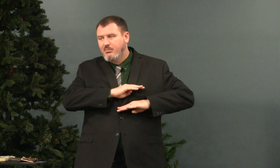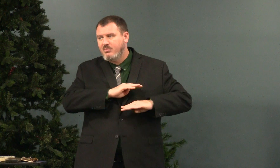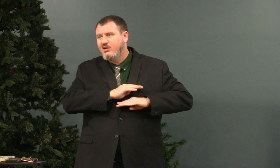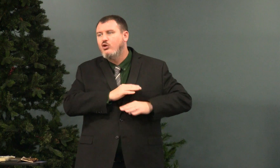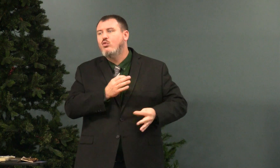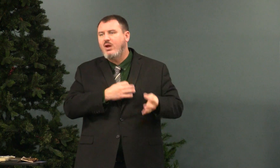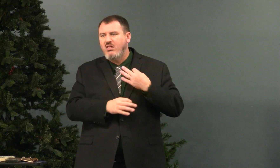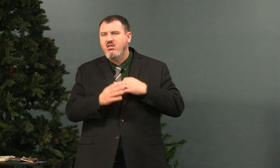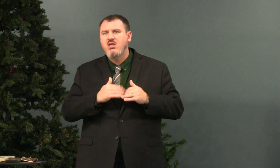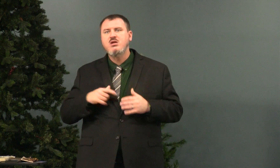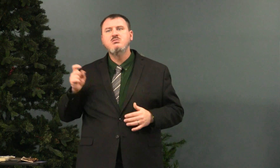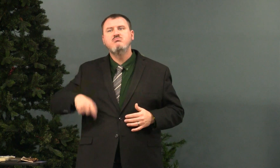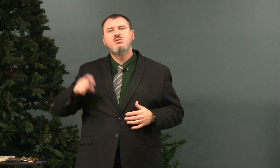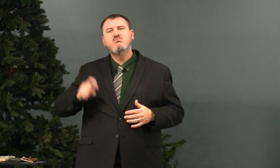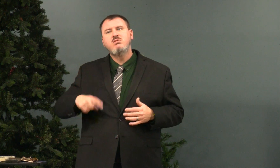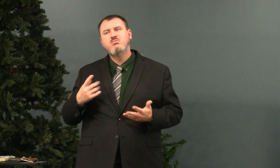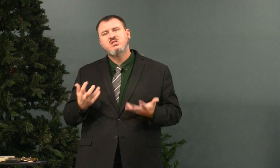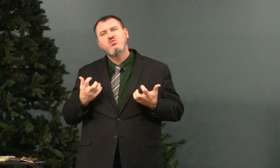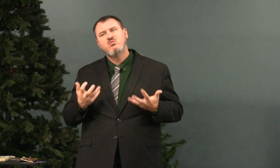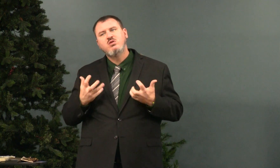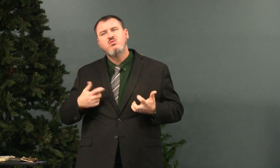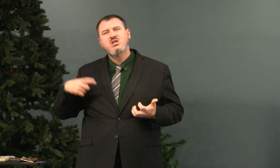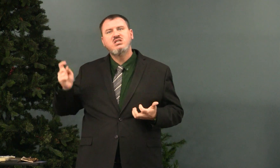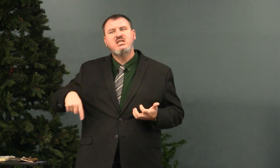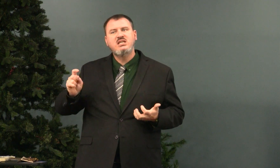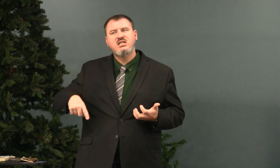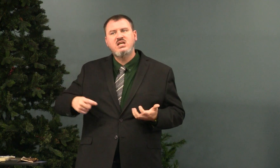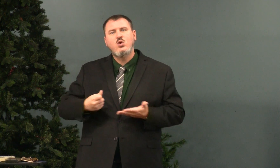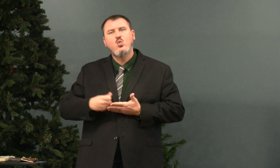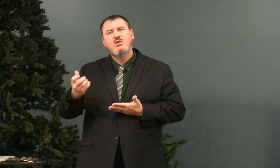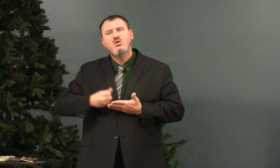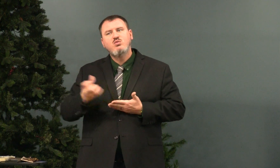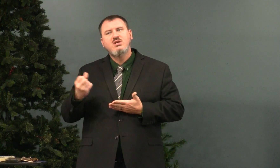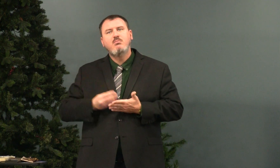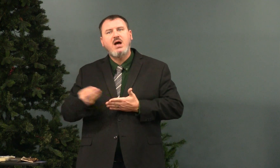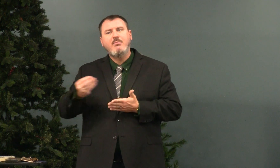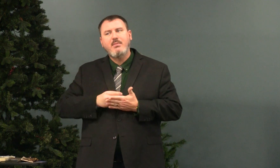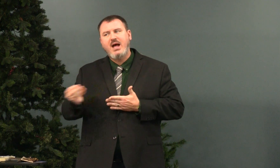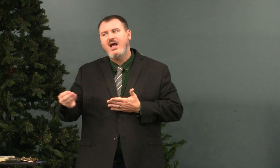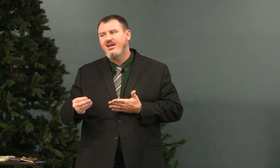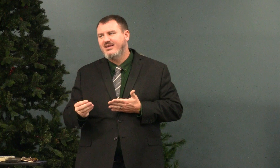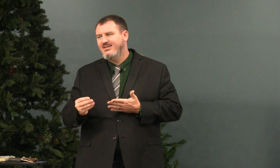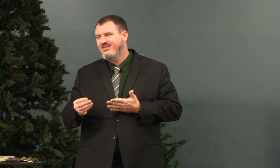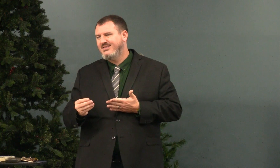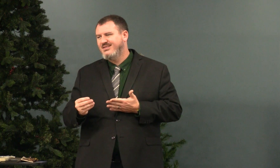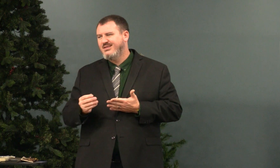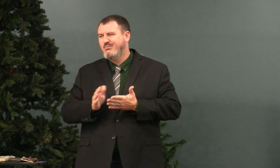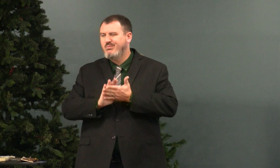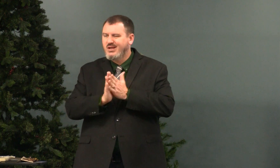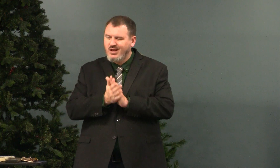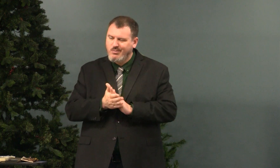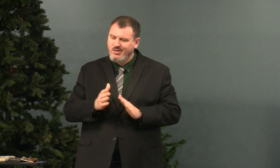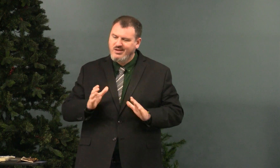grateful attitude and content instead of saying I want this, I need this, I need to go out and buy and buy stuff